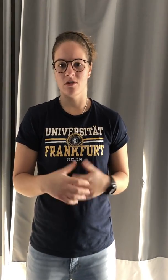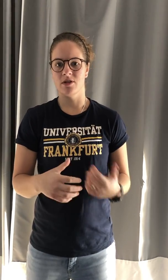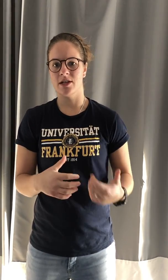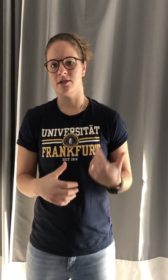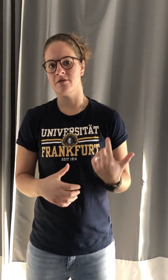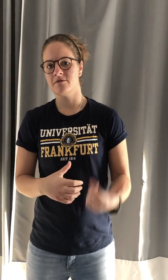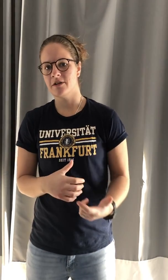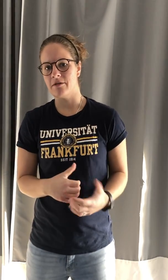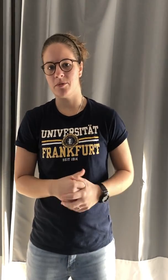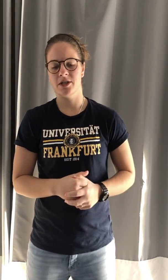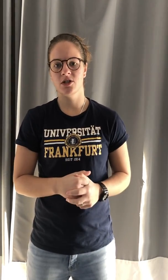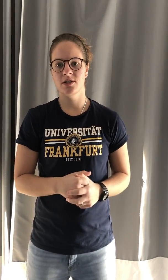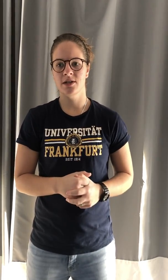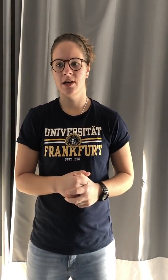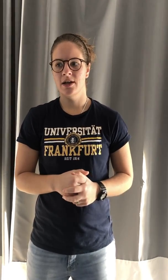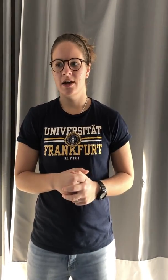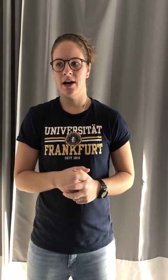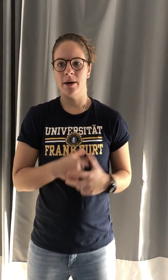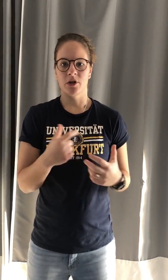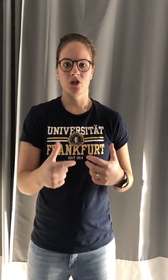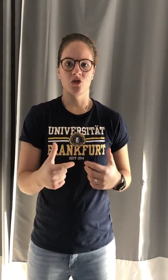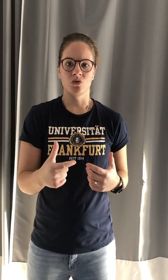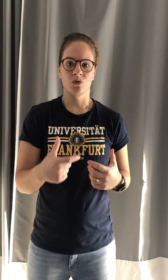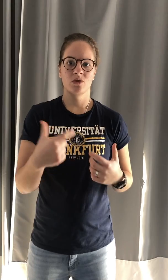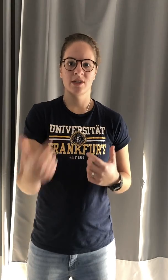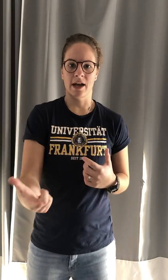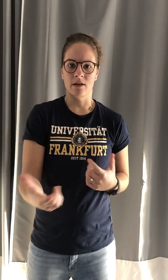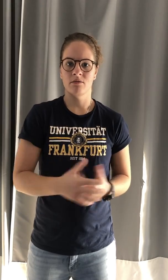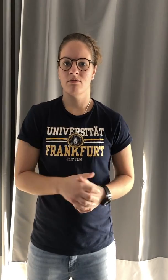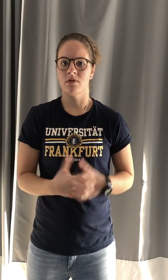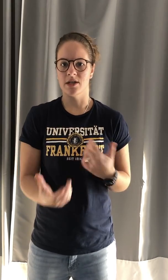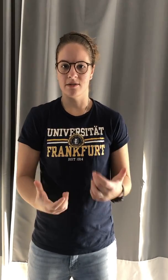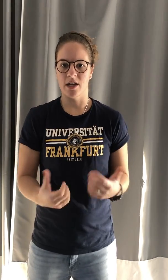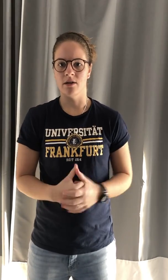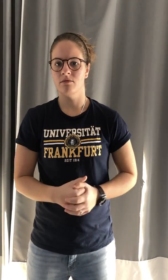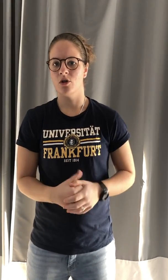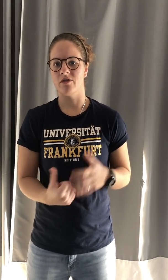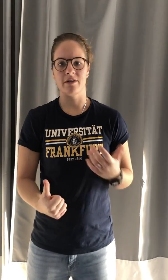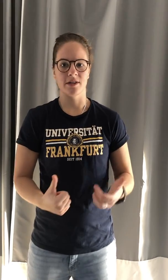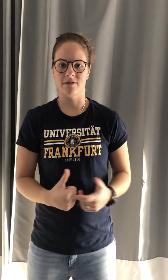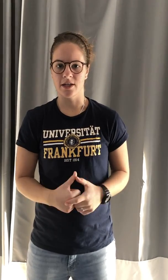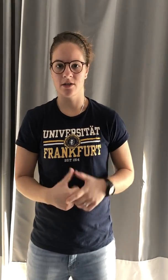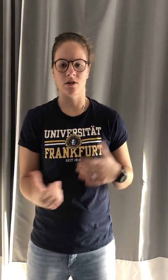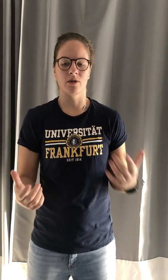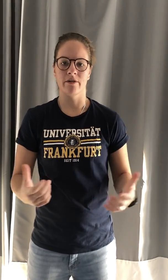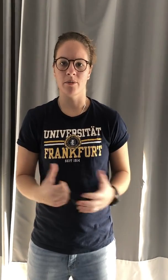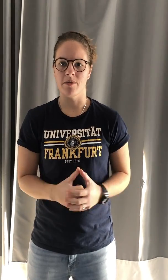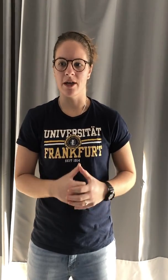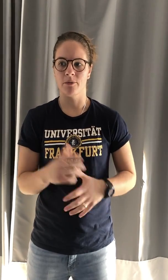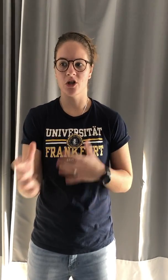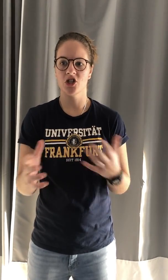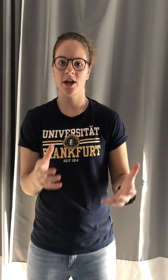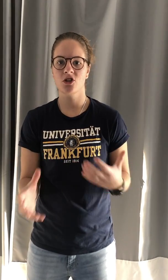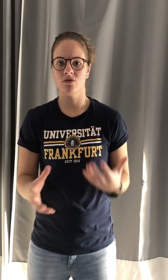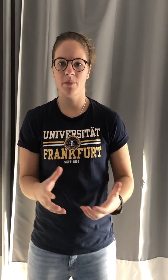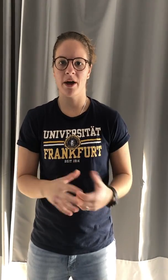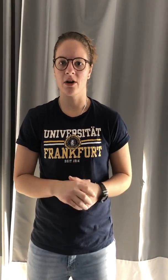three sets of five repetitions. I'm going to do 10, three sets of 10 or five sets of six or whatever it may be. I'm going to change the rep pattern